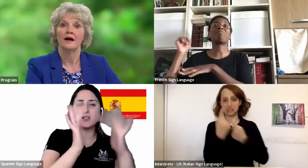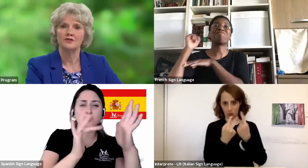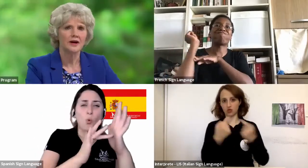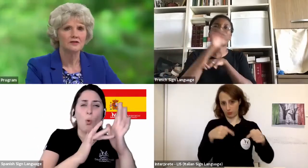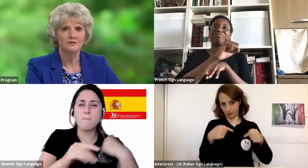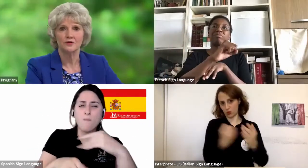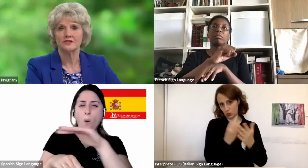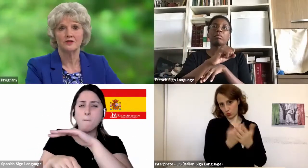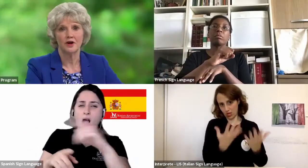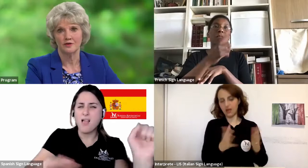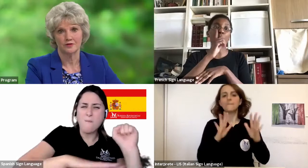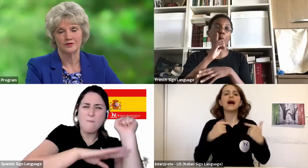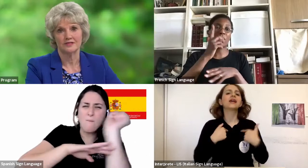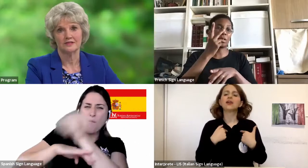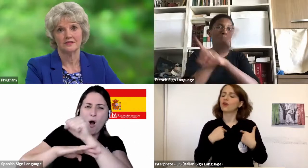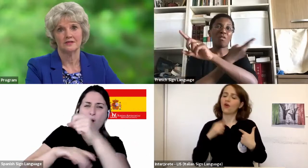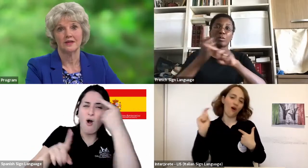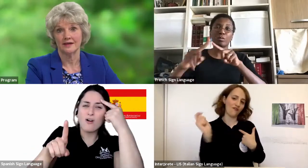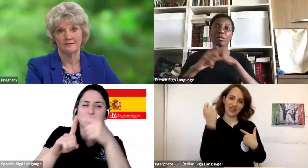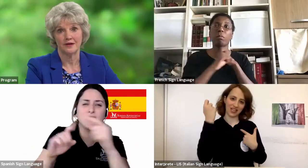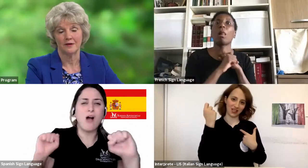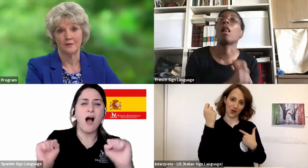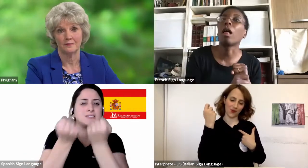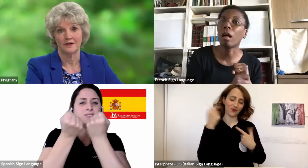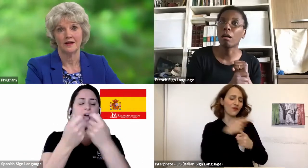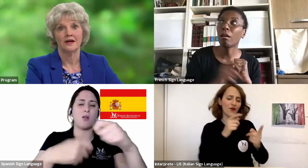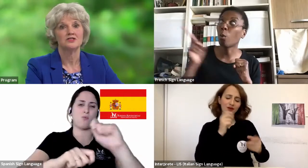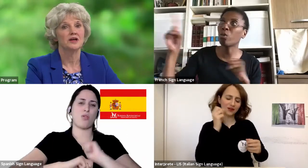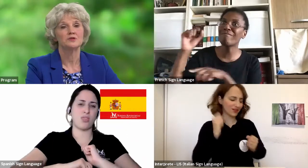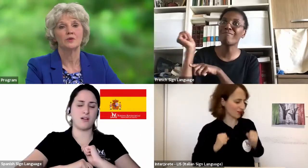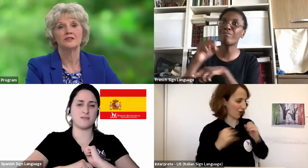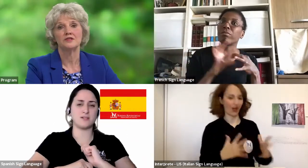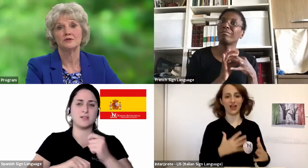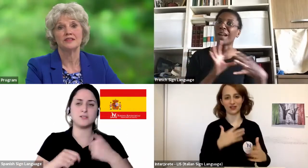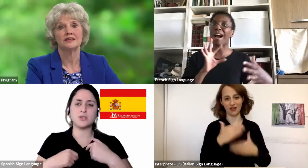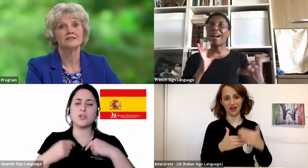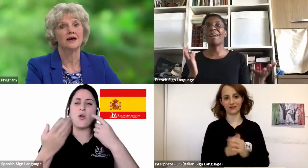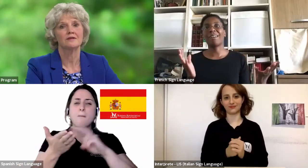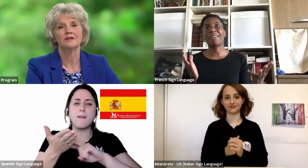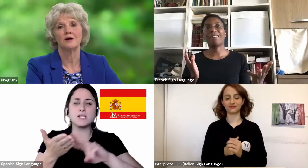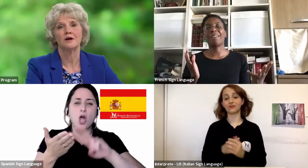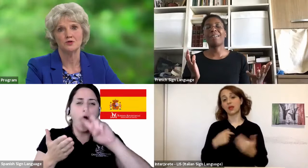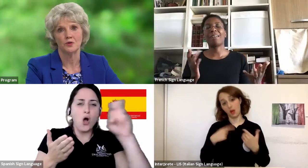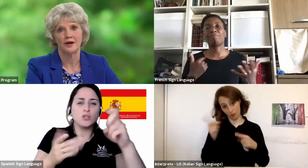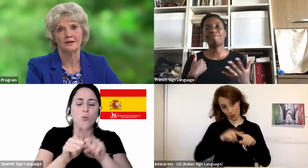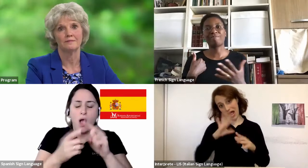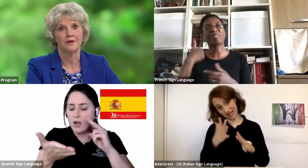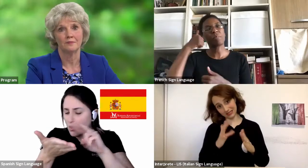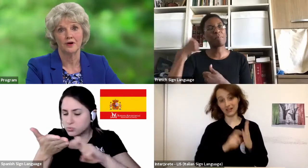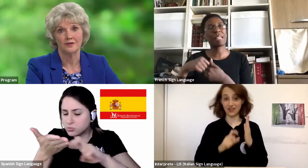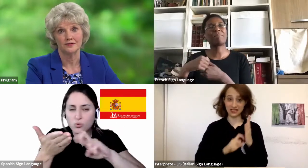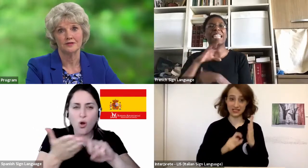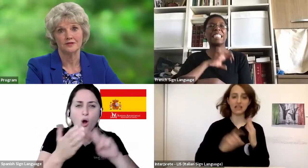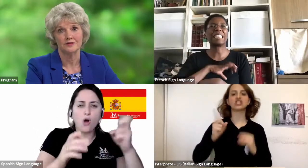I tried to focus on other verses that gave me hope. James 1, 2 says, Count it all joy,